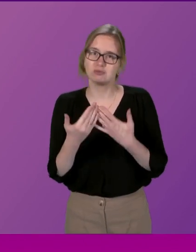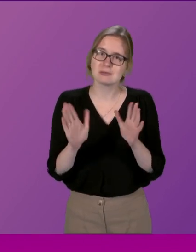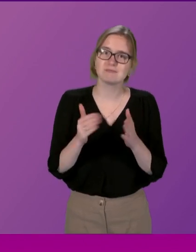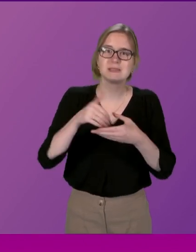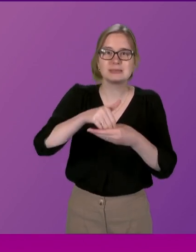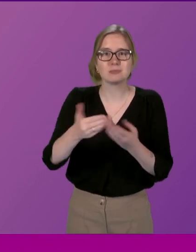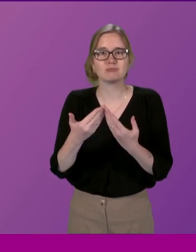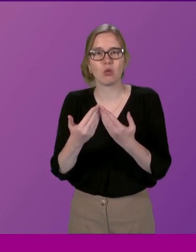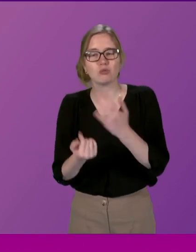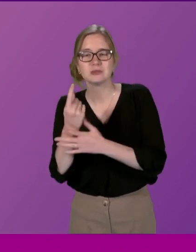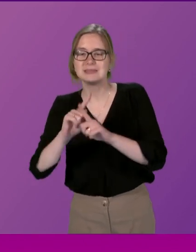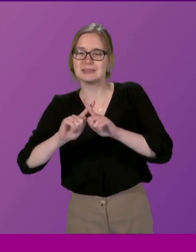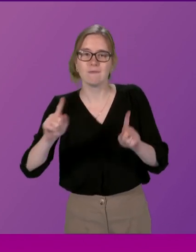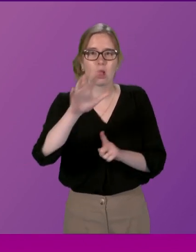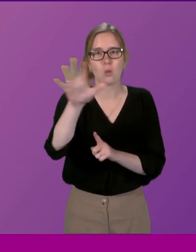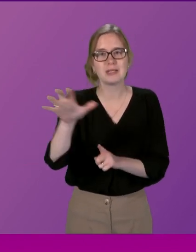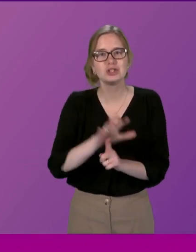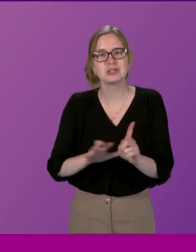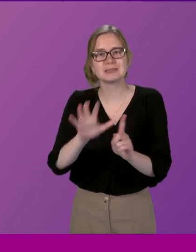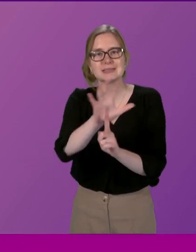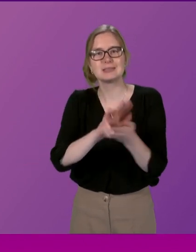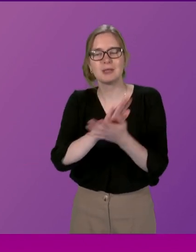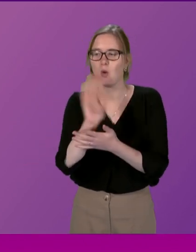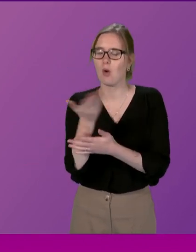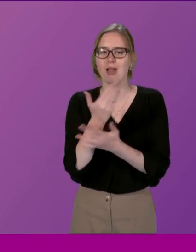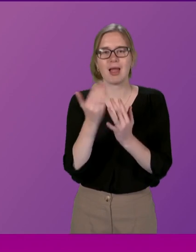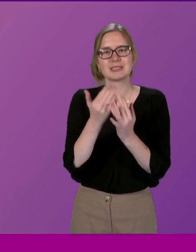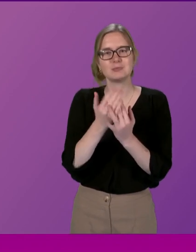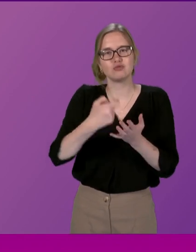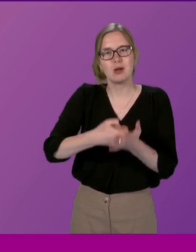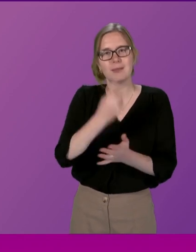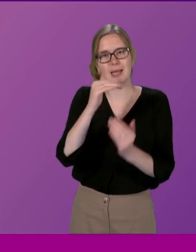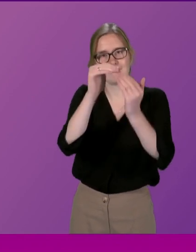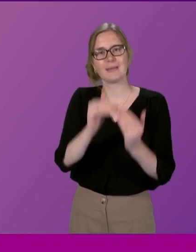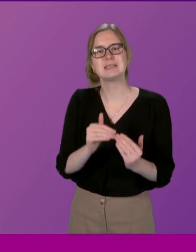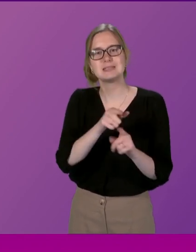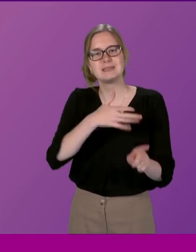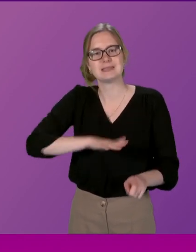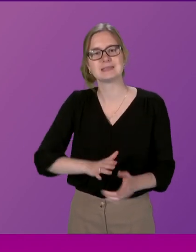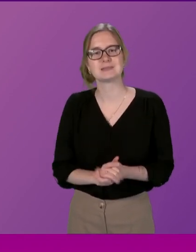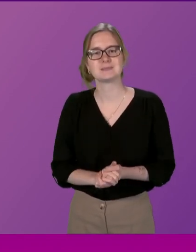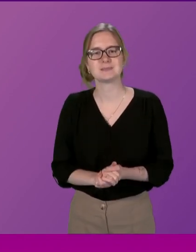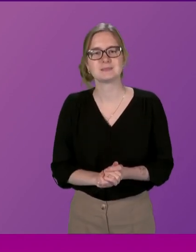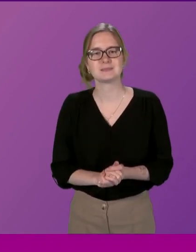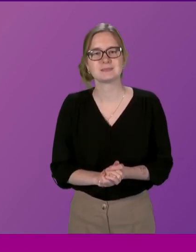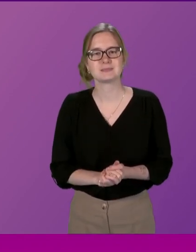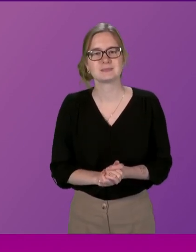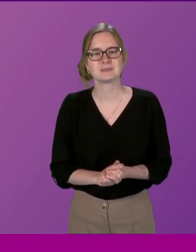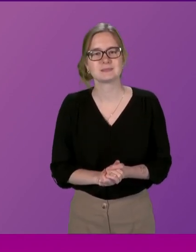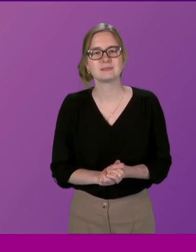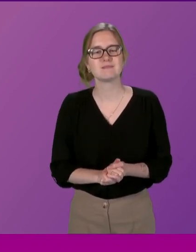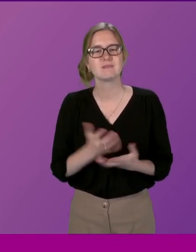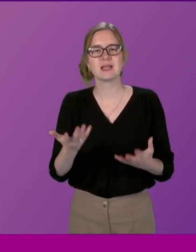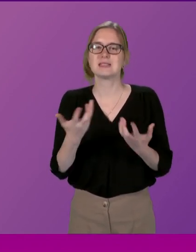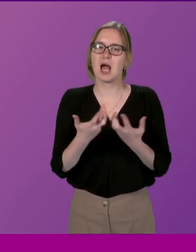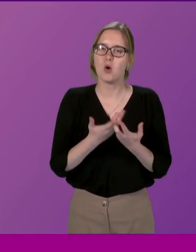different locations so that all accessibility requirements can be met that is how we can